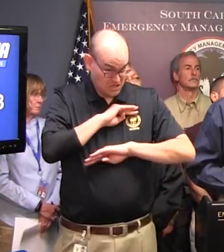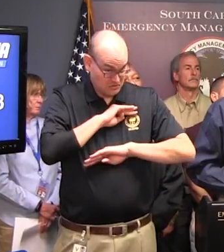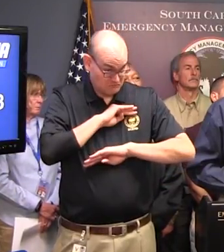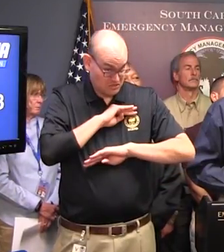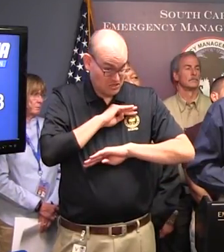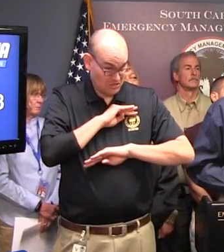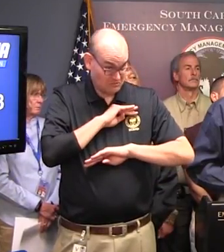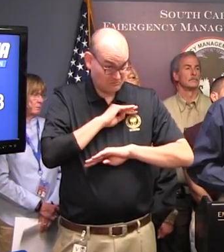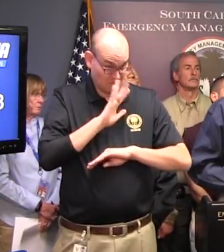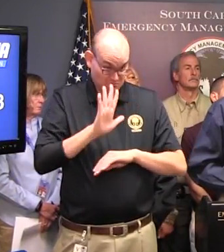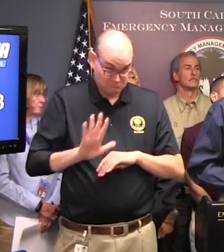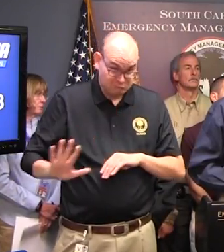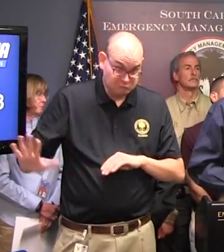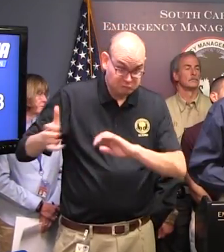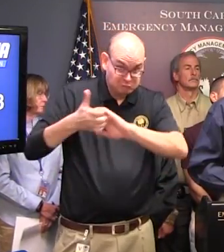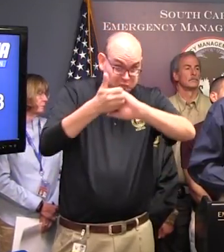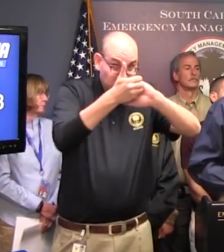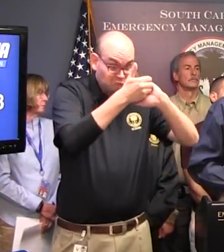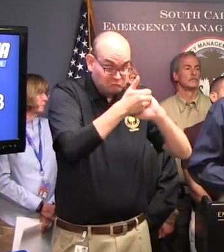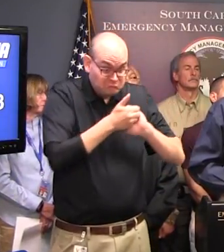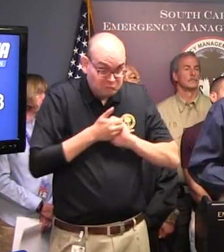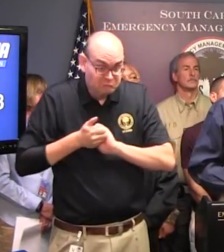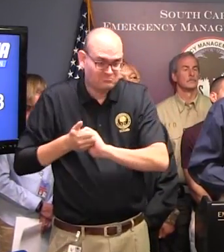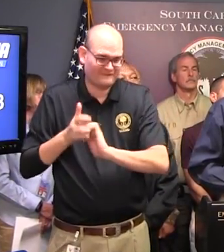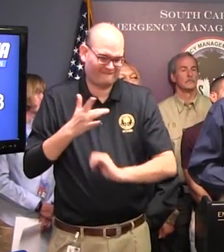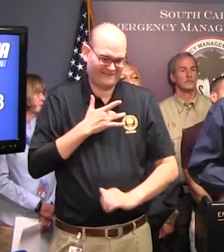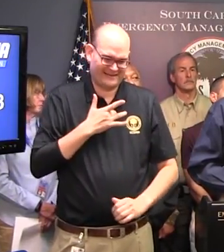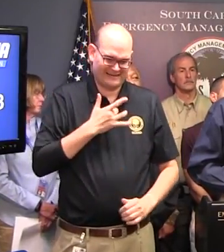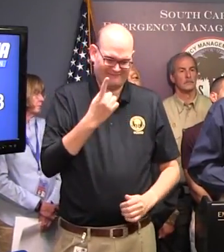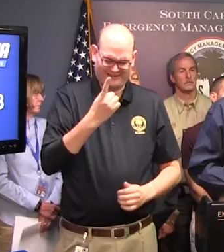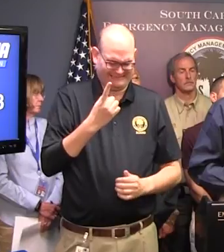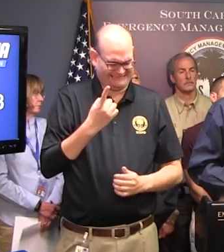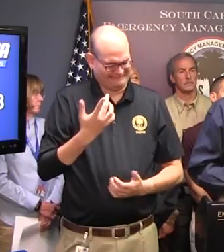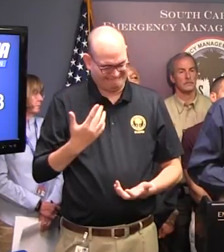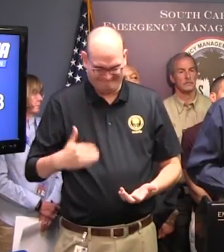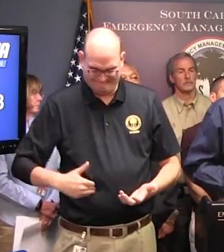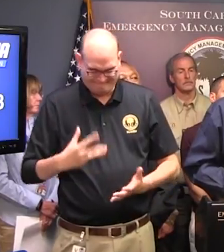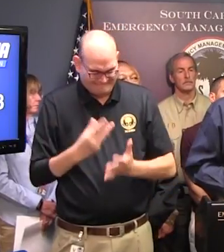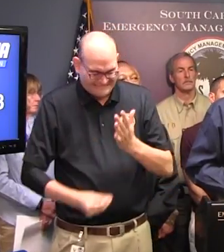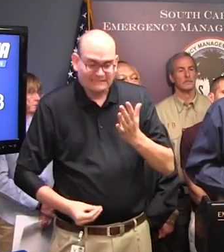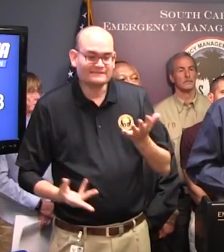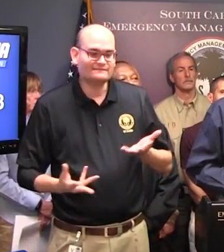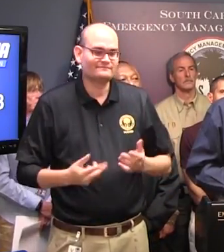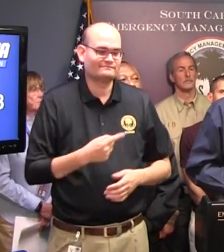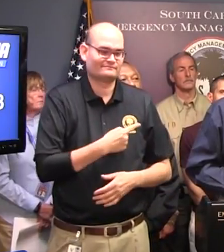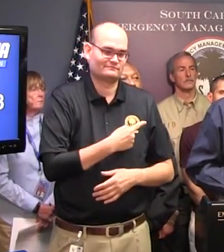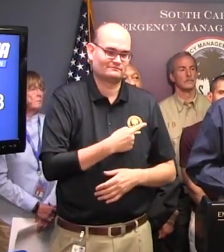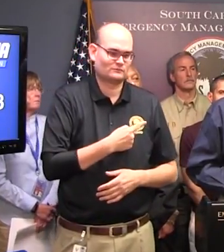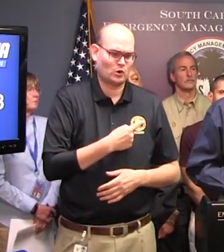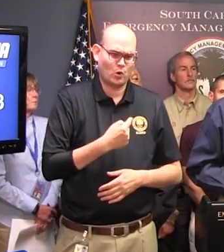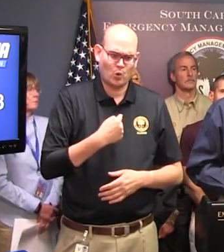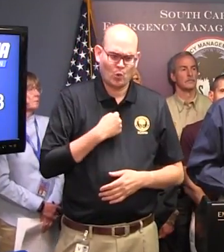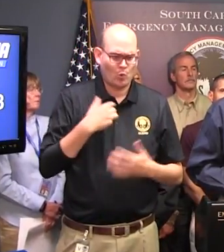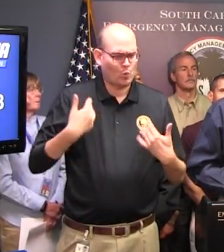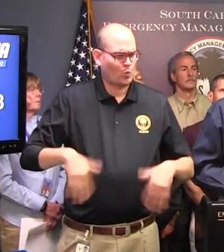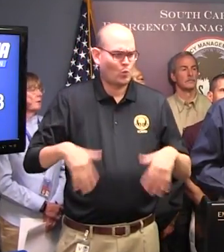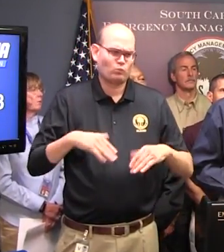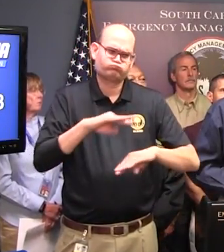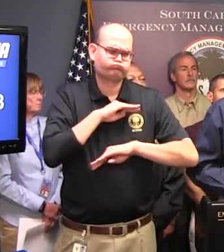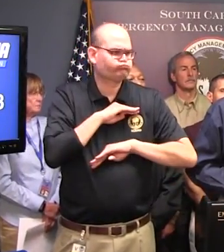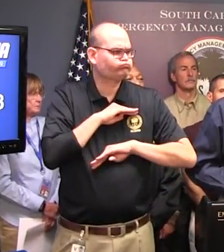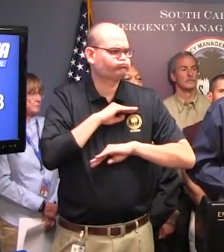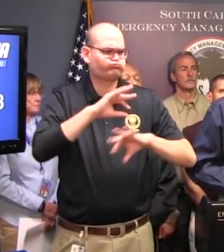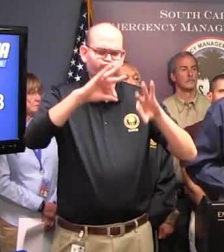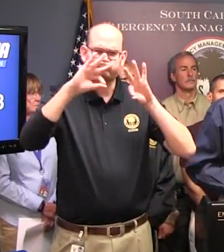or are there anything that you might need people to pay attention to? I think I can speak for all of us. We're very satisfied with the level of cooperation